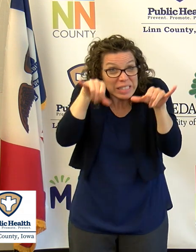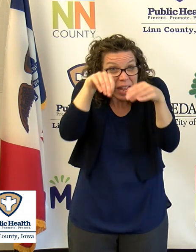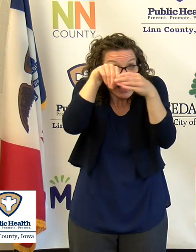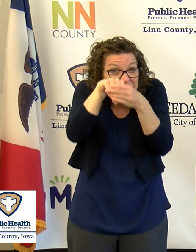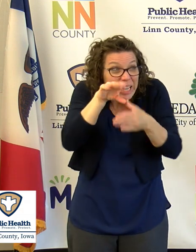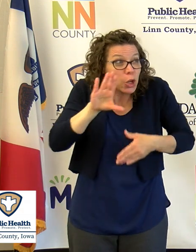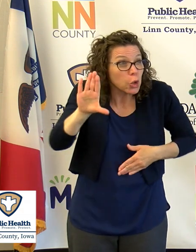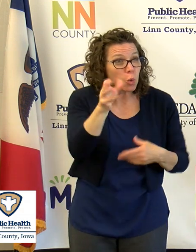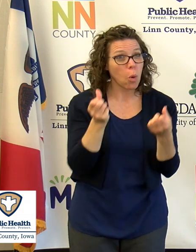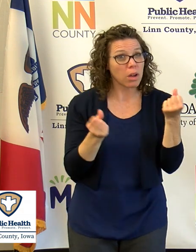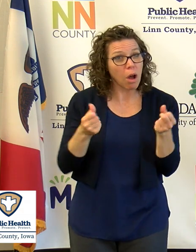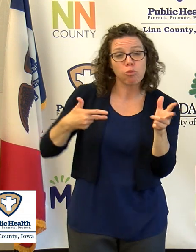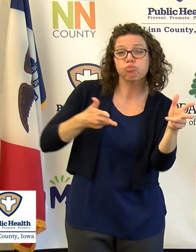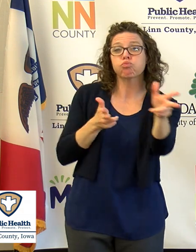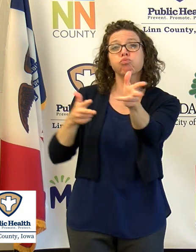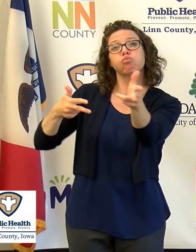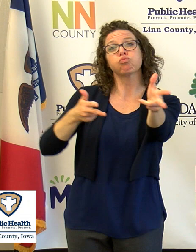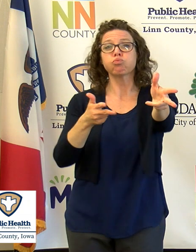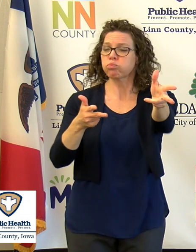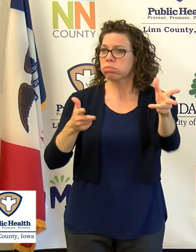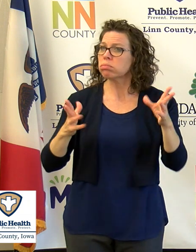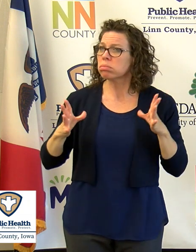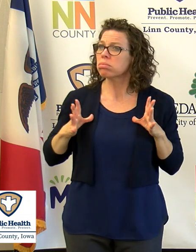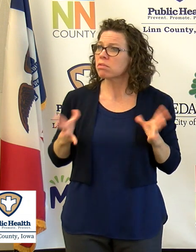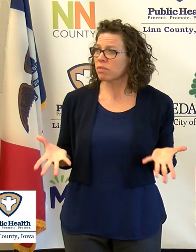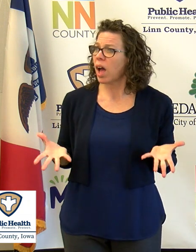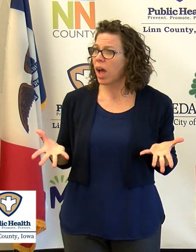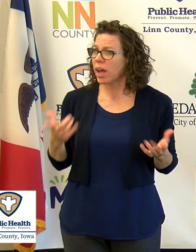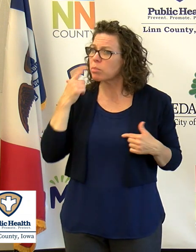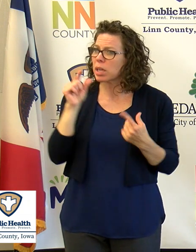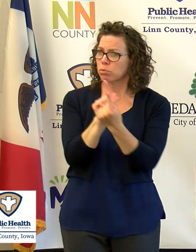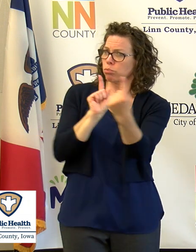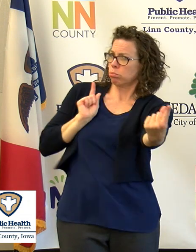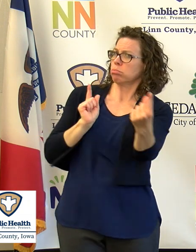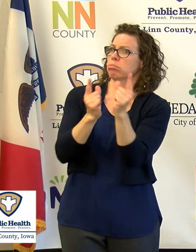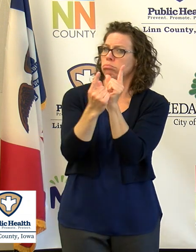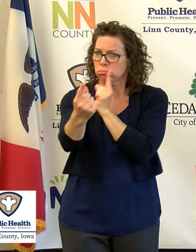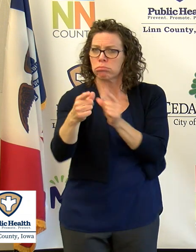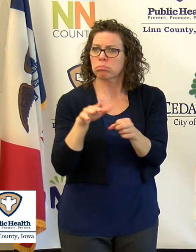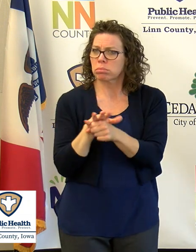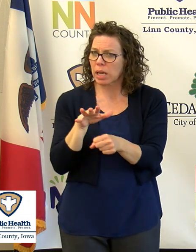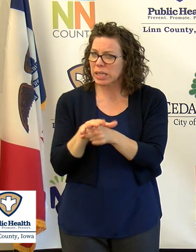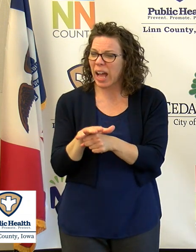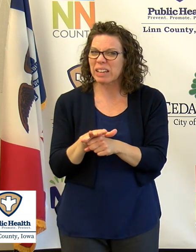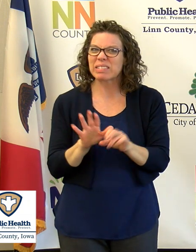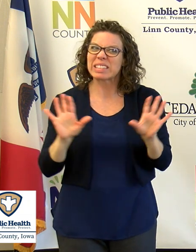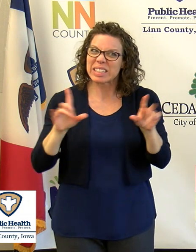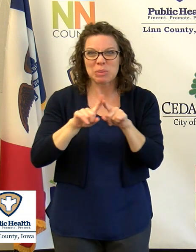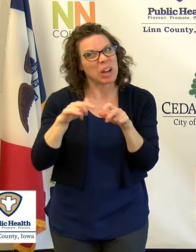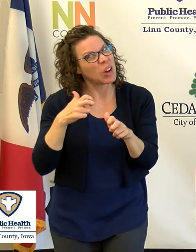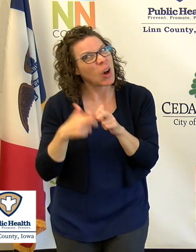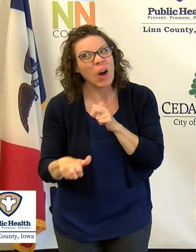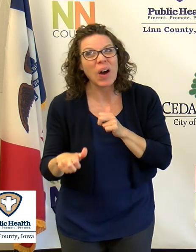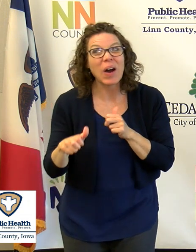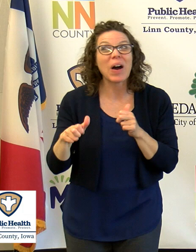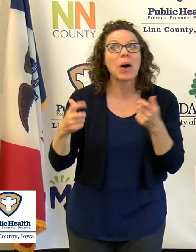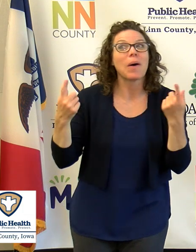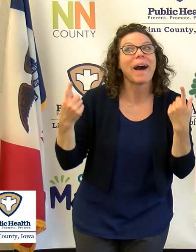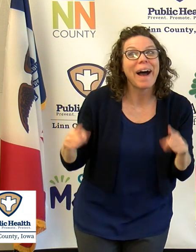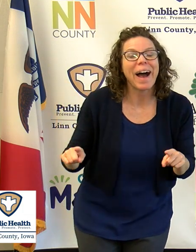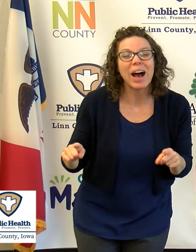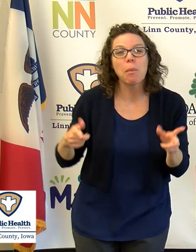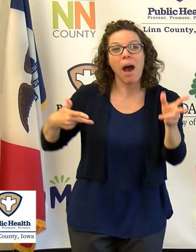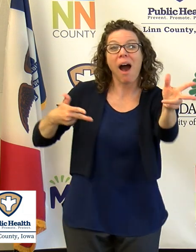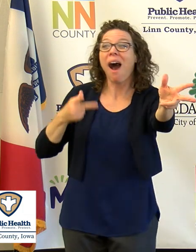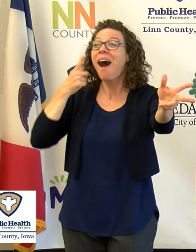and you stayed in your cars and went up and down the street did not get out that would meet social distancing guidelines. However, that's pretty hard because what happens is